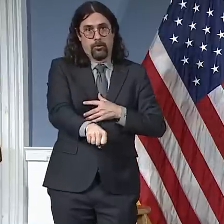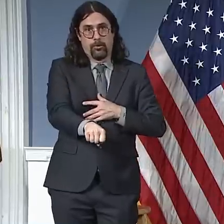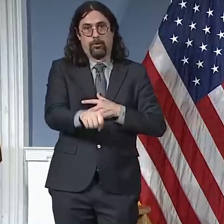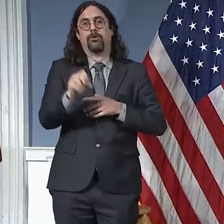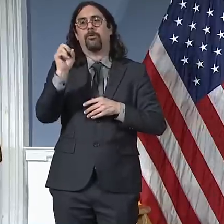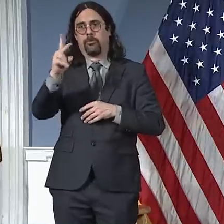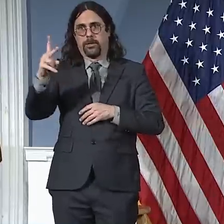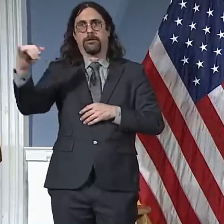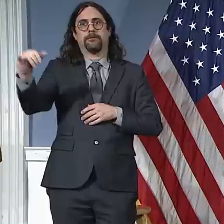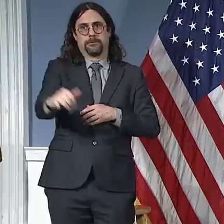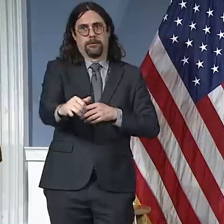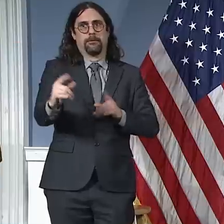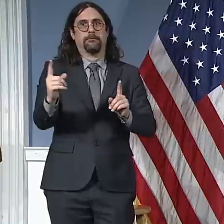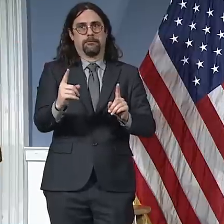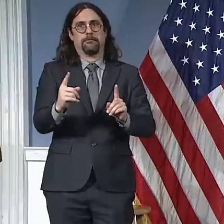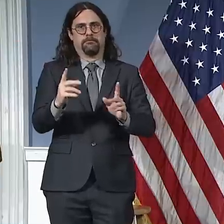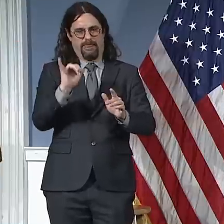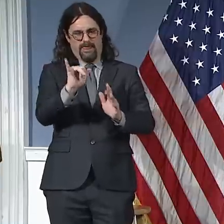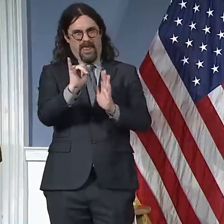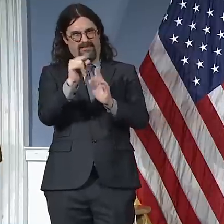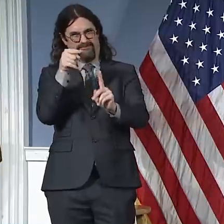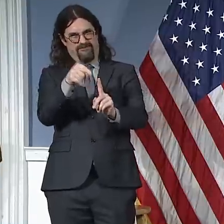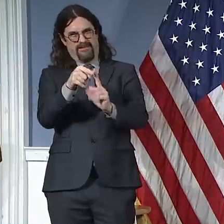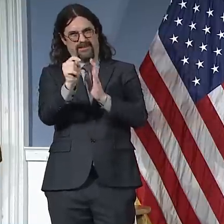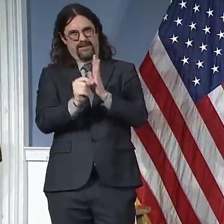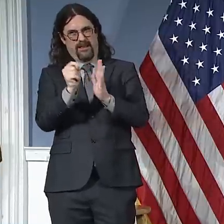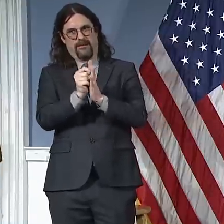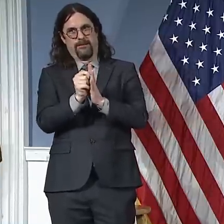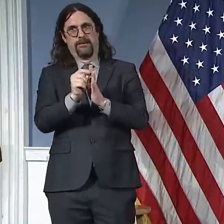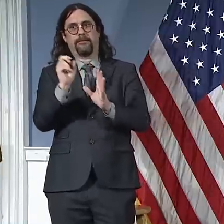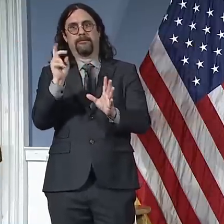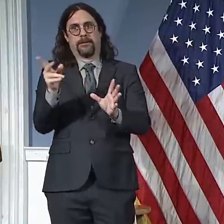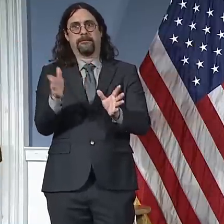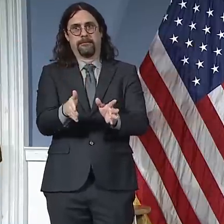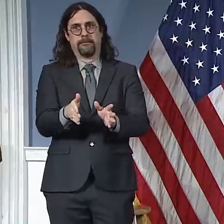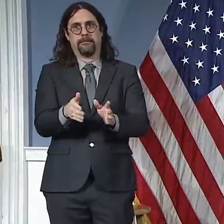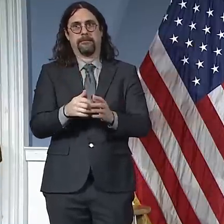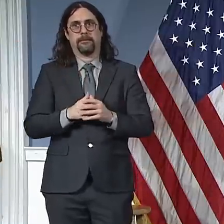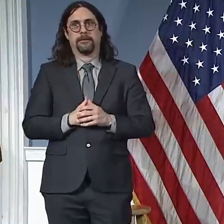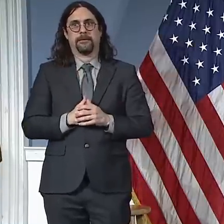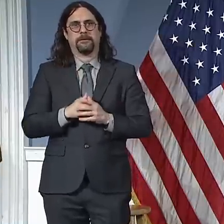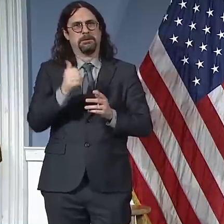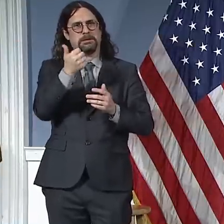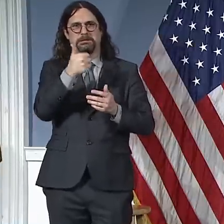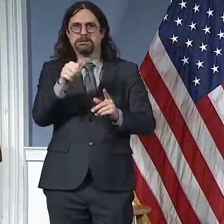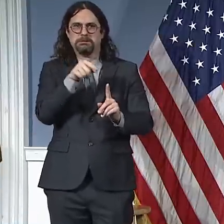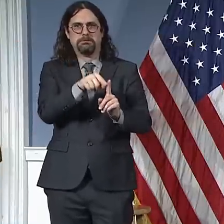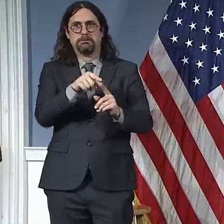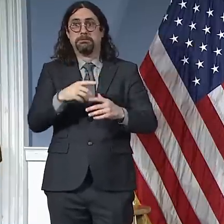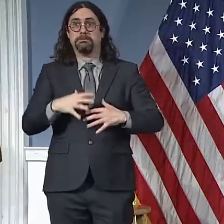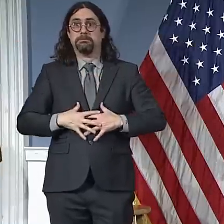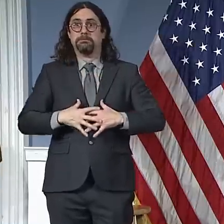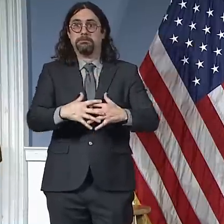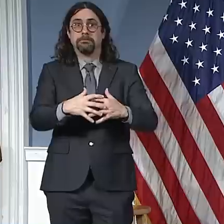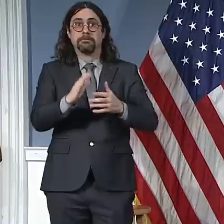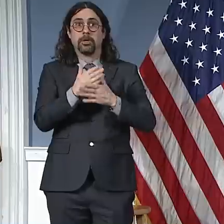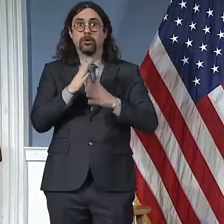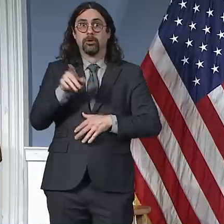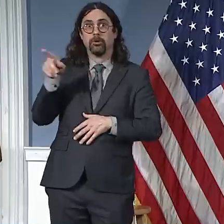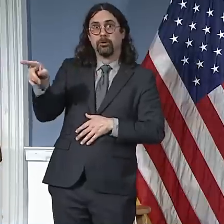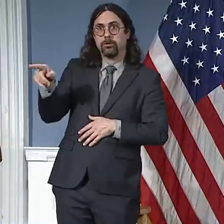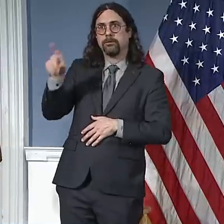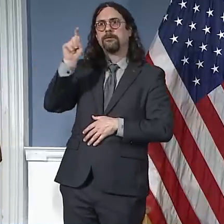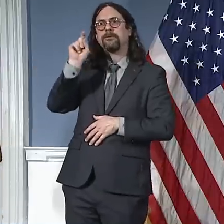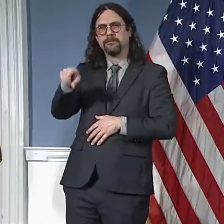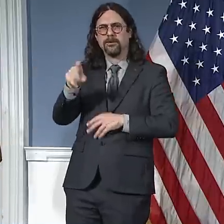procedure to ensure that if any partner is symptomatic with the symptoms of coronavirus or, of